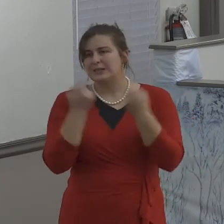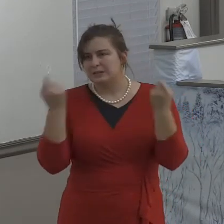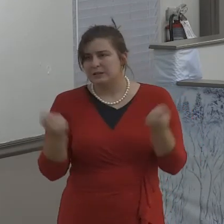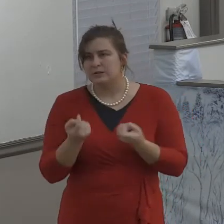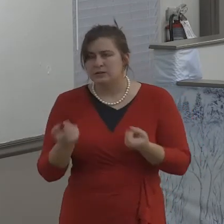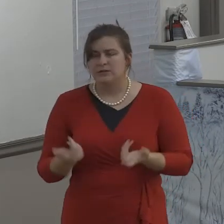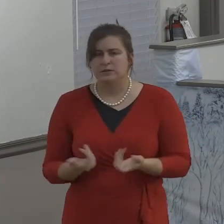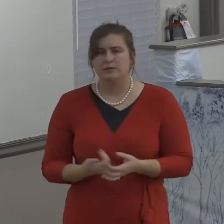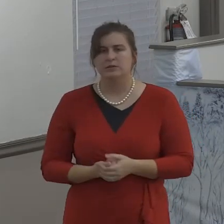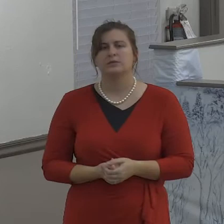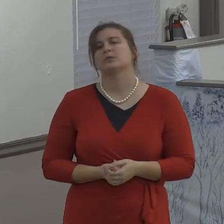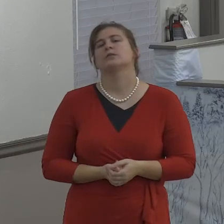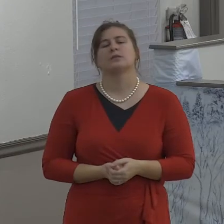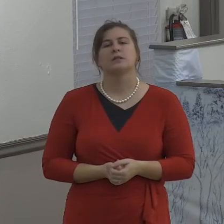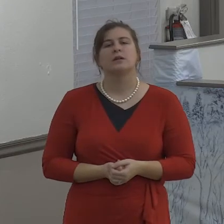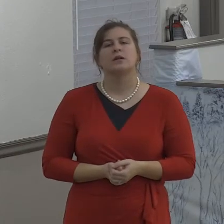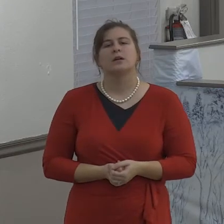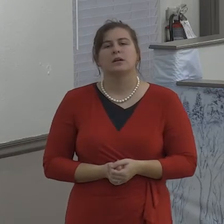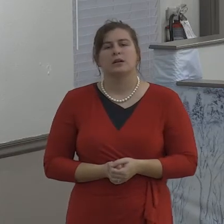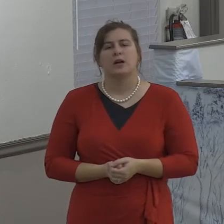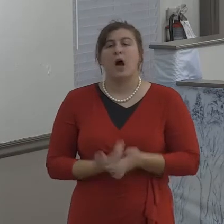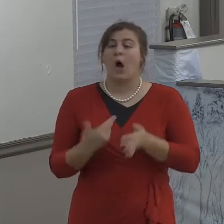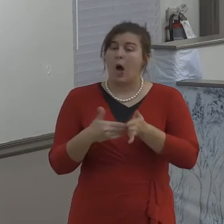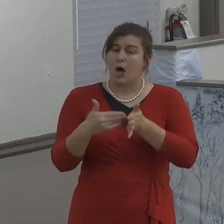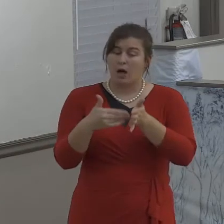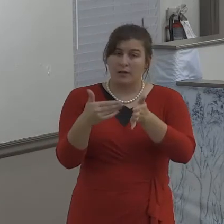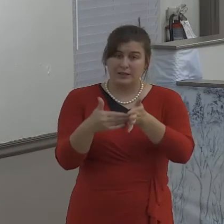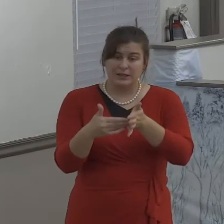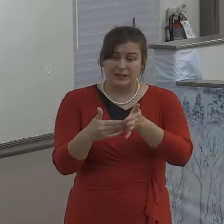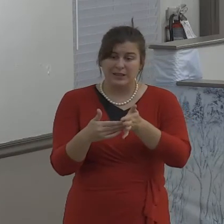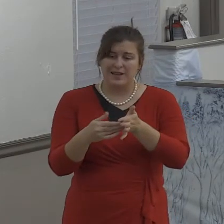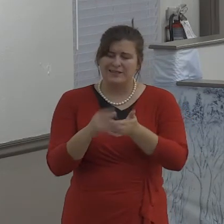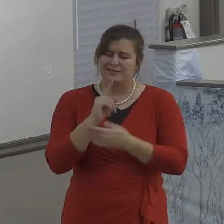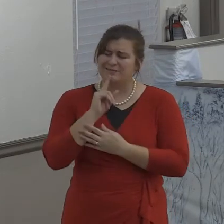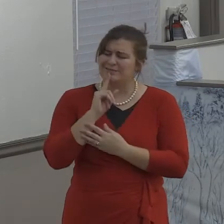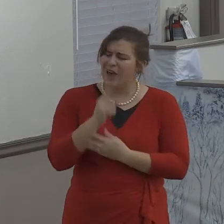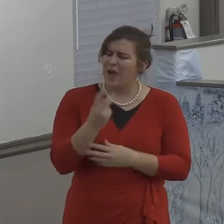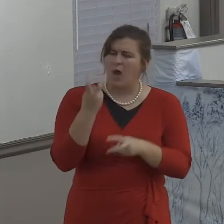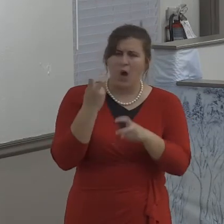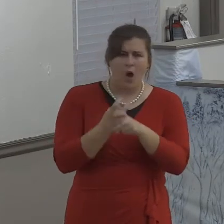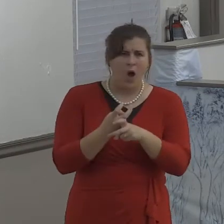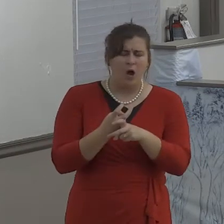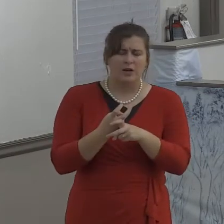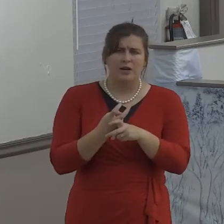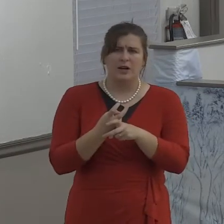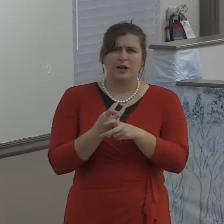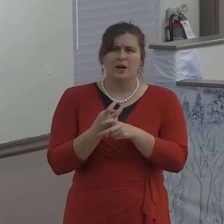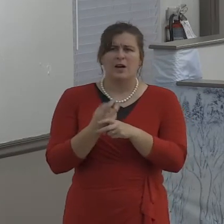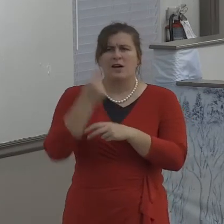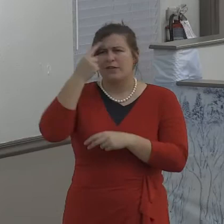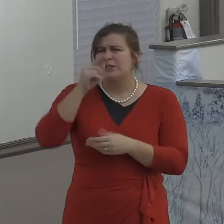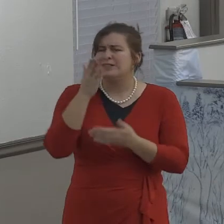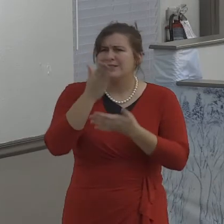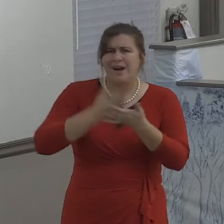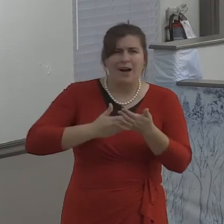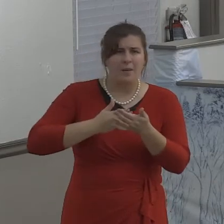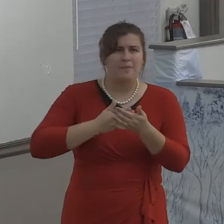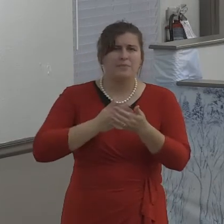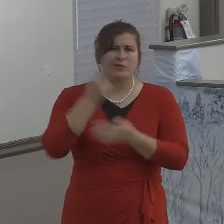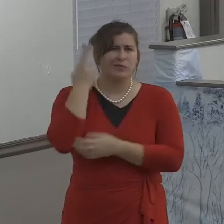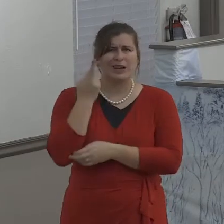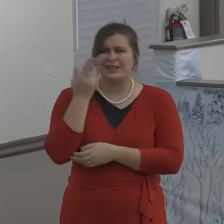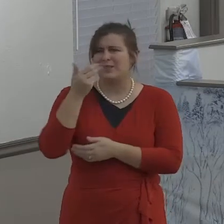To ever acknowledge that maybe possibly they could have been part of or